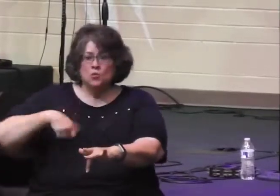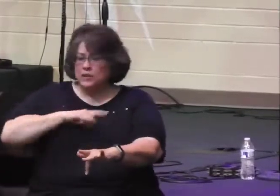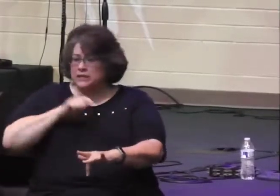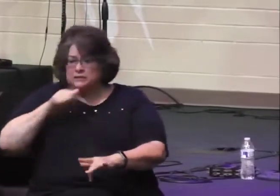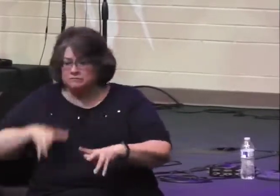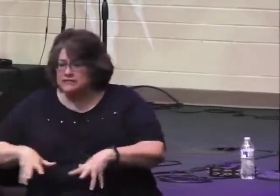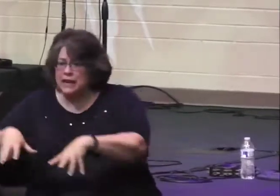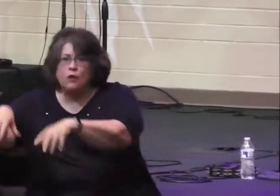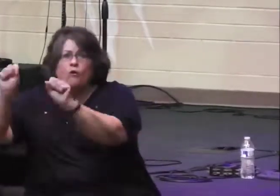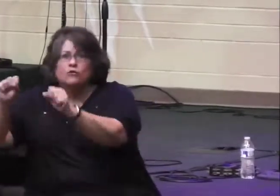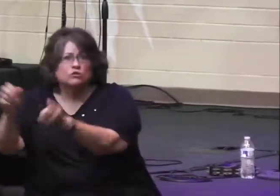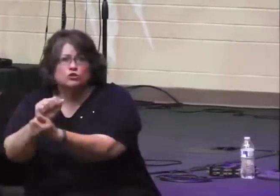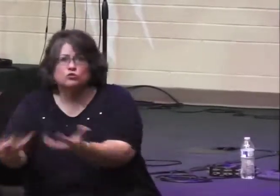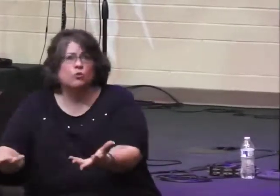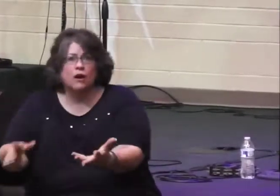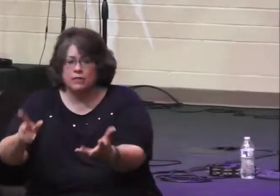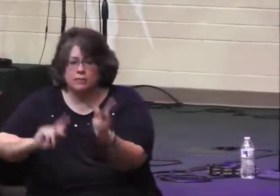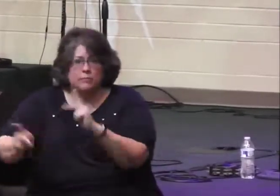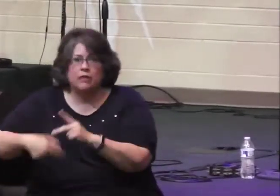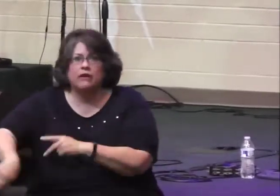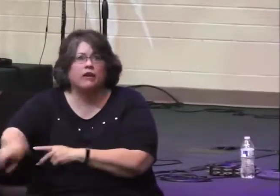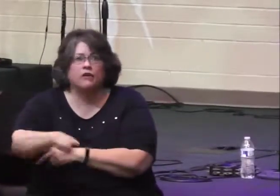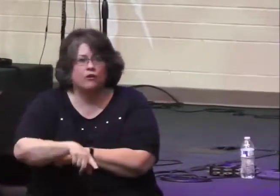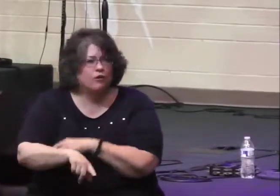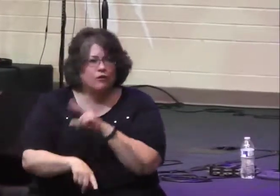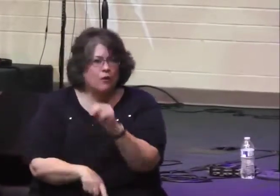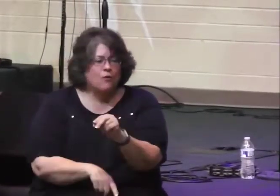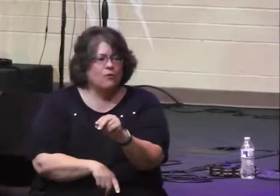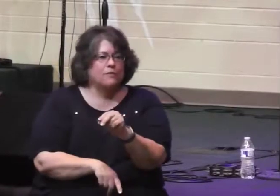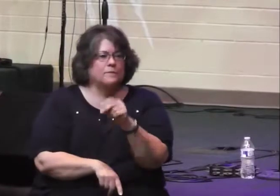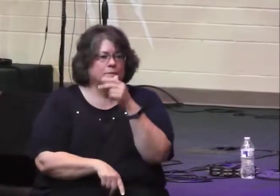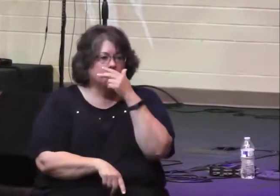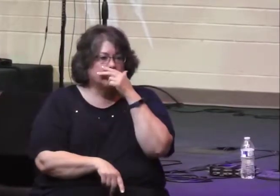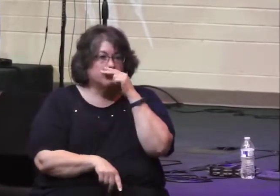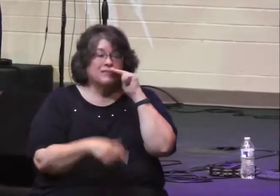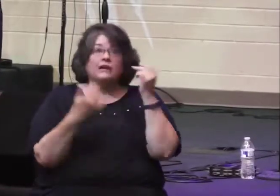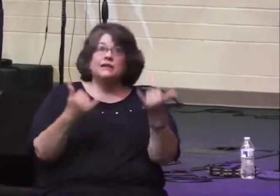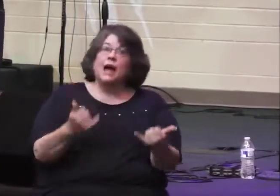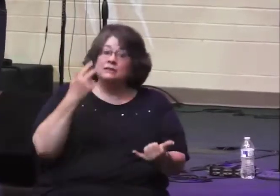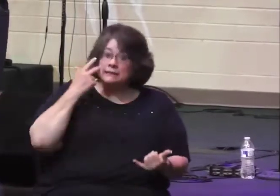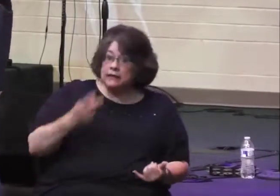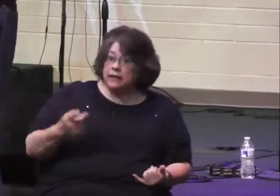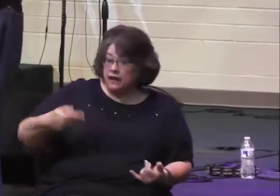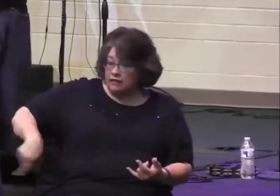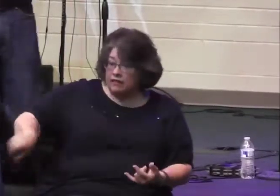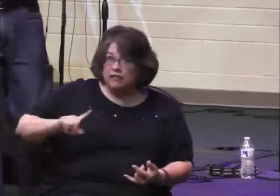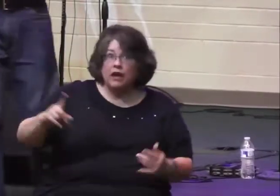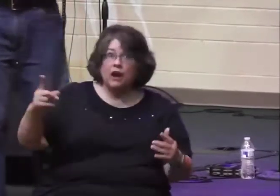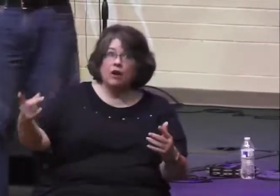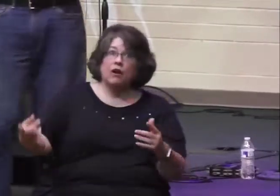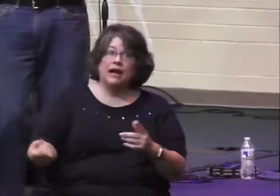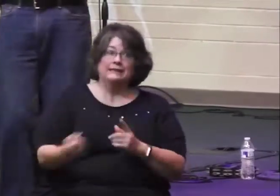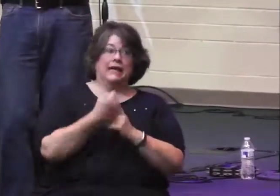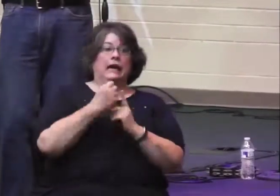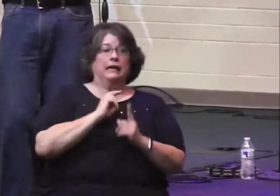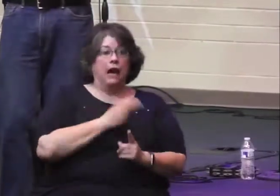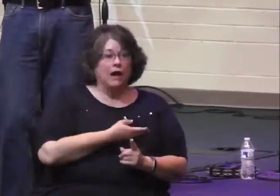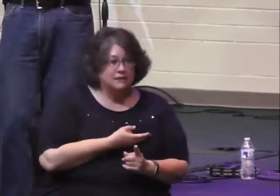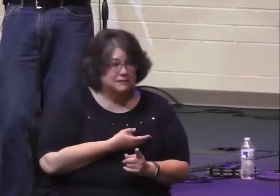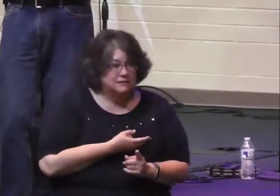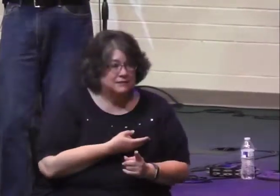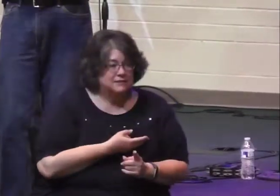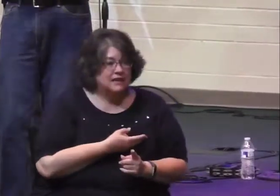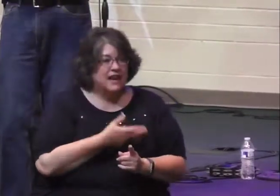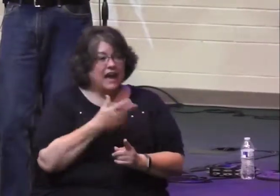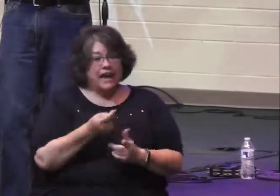you were merciful to them. You didn't allow us to destroy them. Now look at this injustice. They're attacking us,